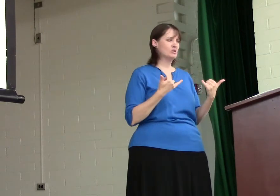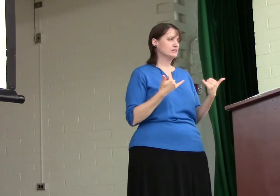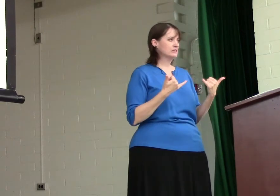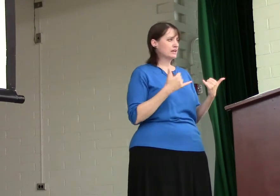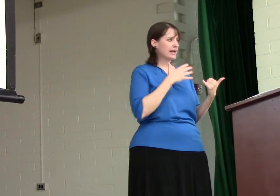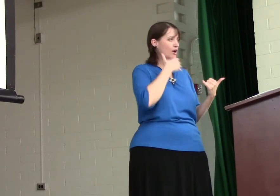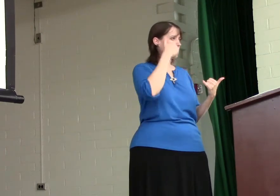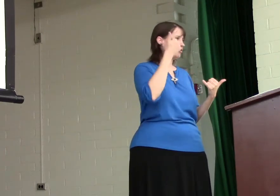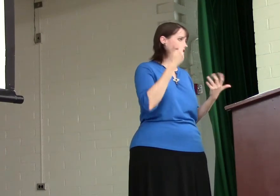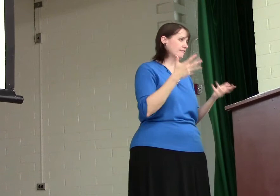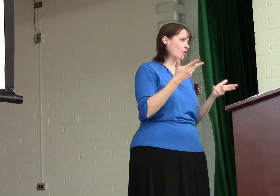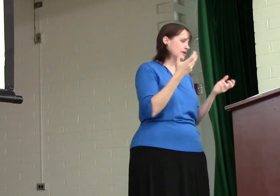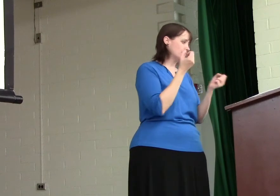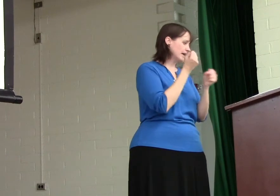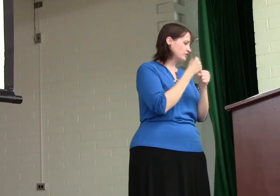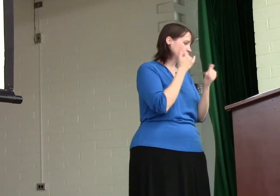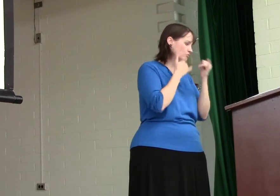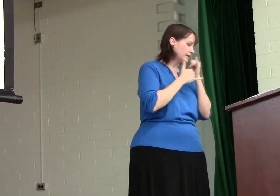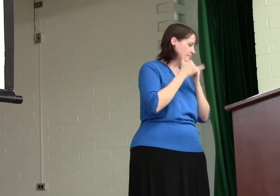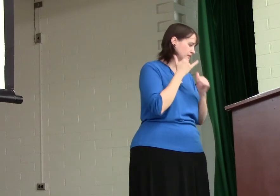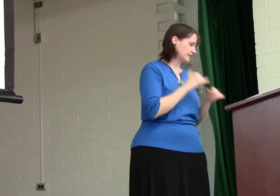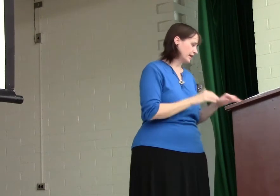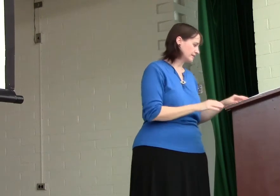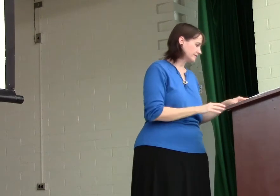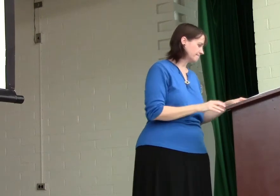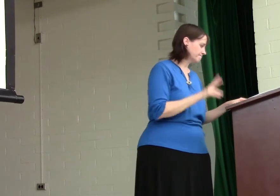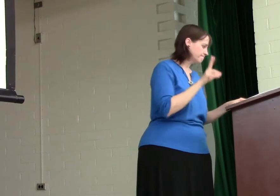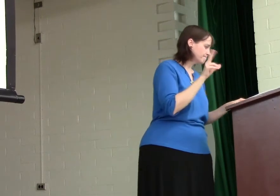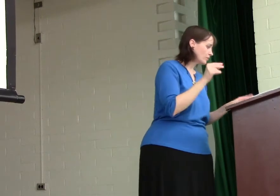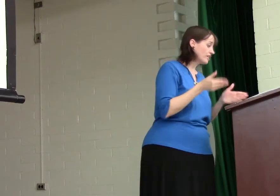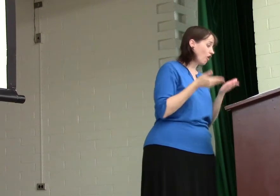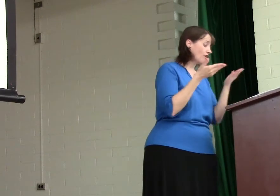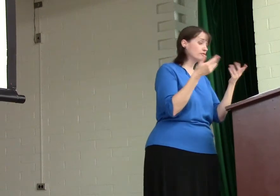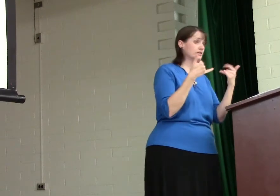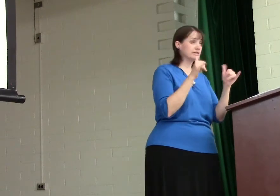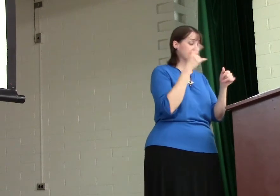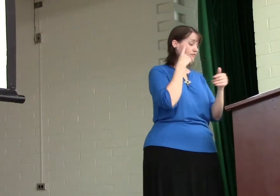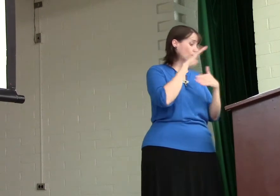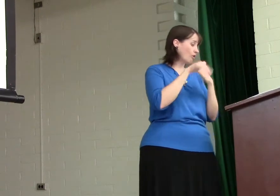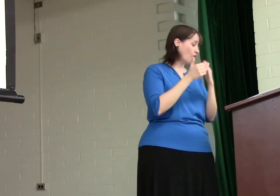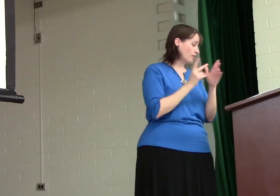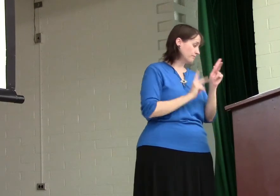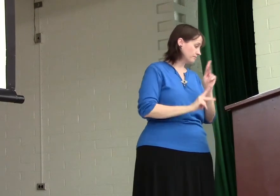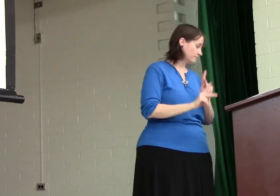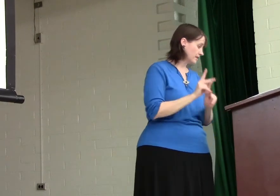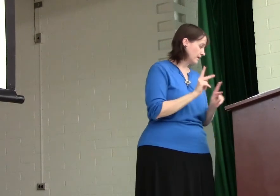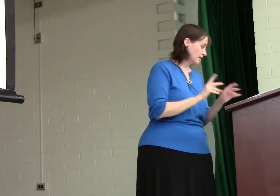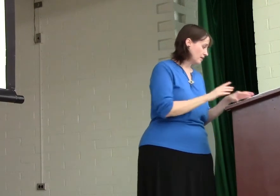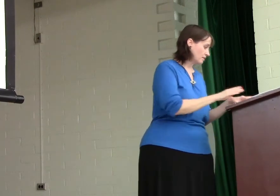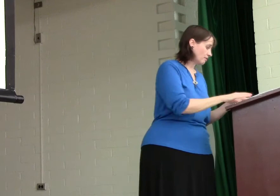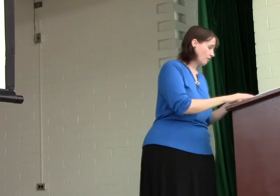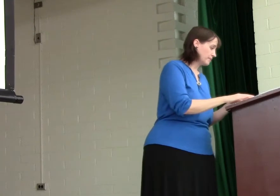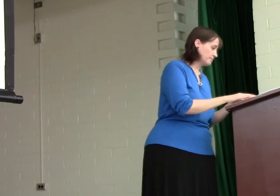I'm older, and I've already made too many mistakes. No, the offer is still for all people.